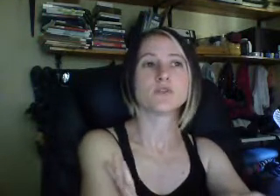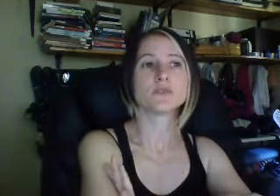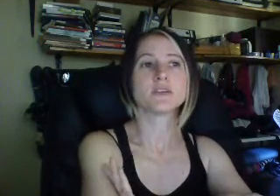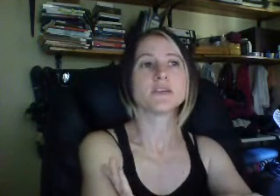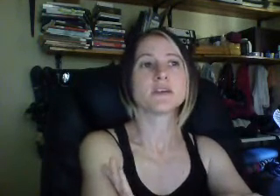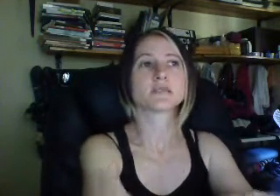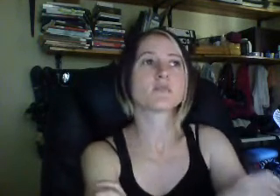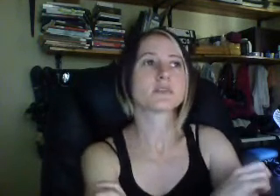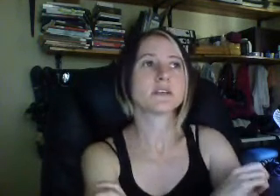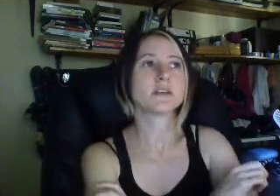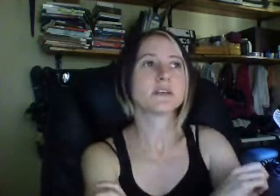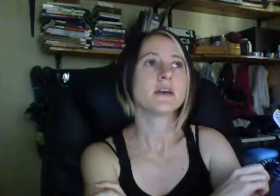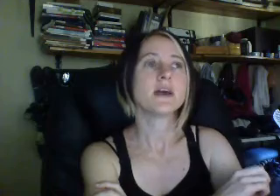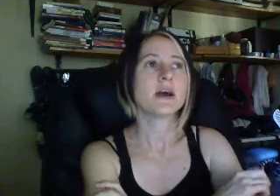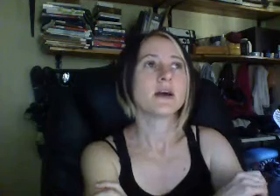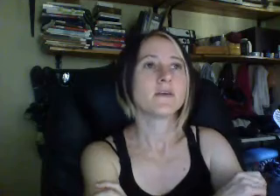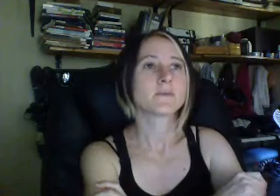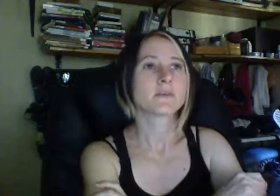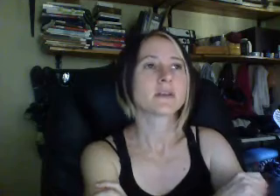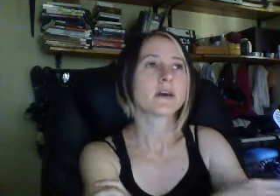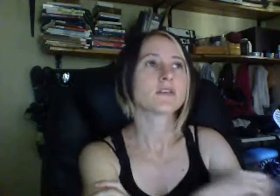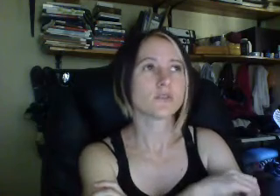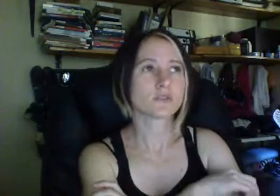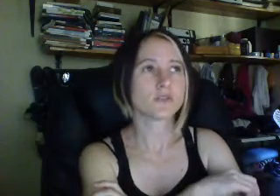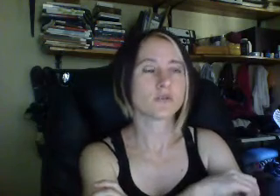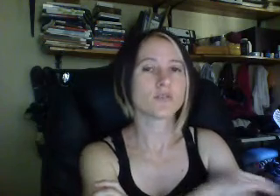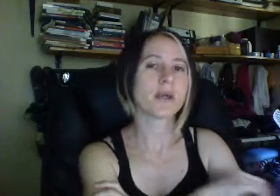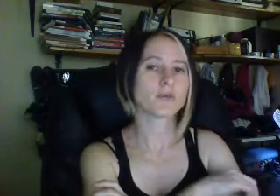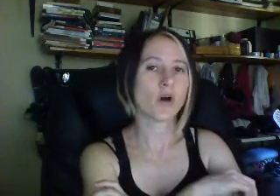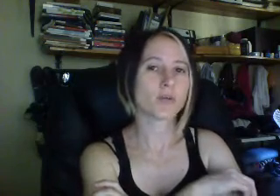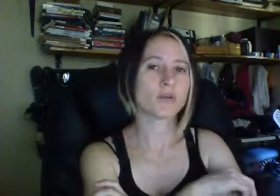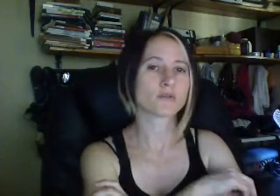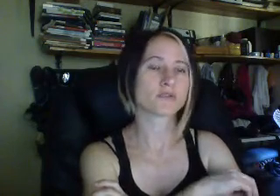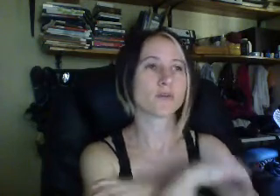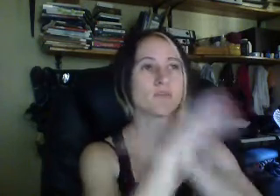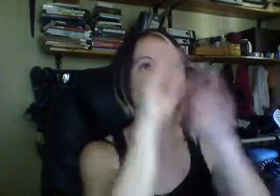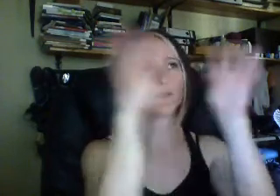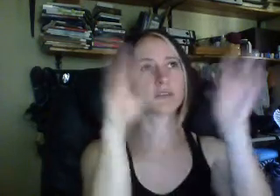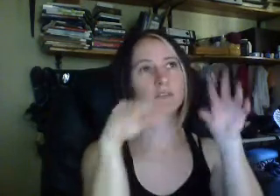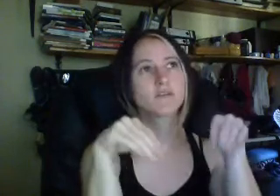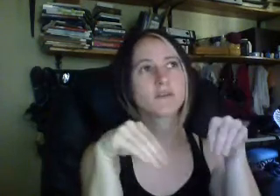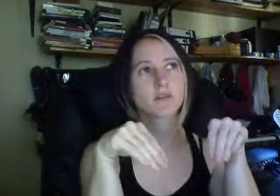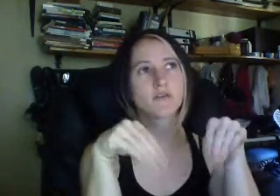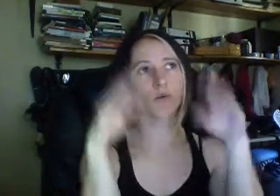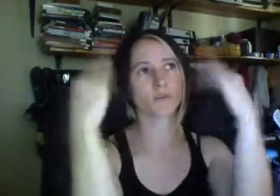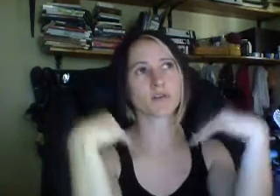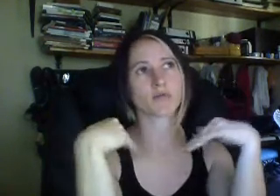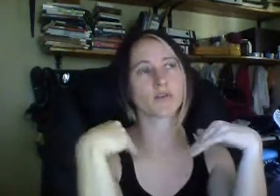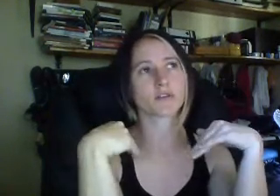beauty, as pretty, young girls are taught to play with Barbie dolls who are the perfect little female form with the long blonde